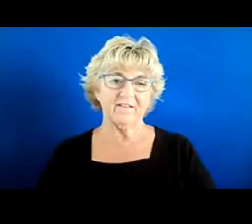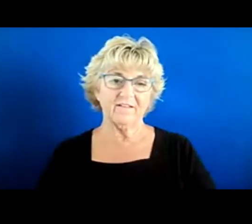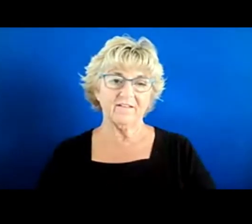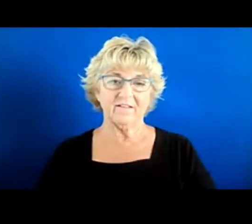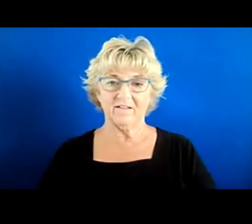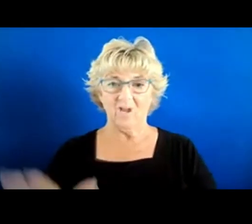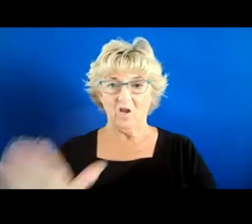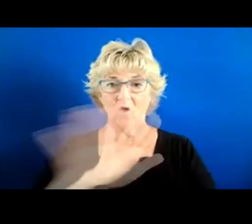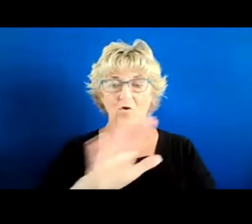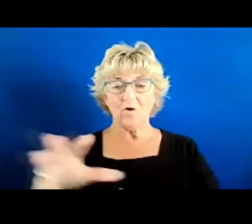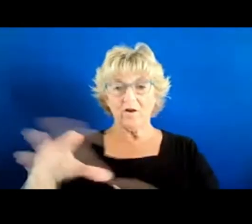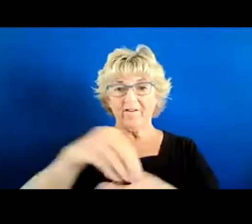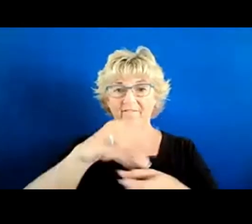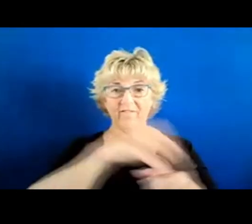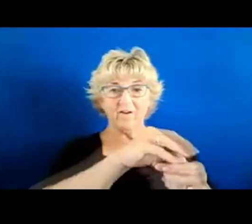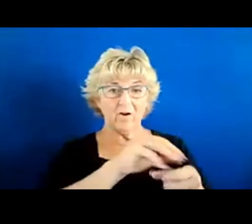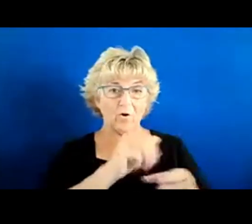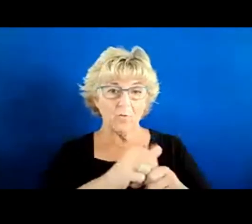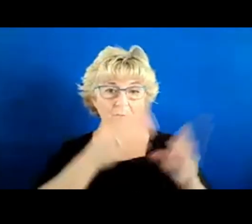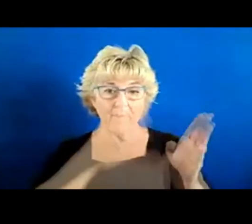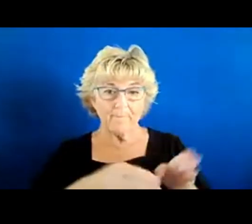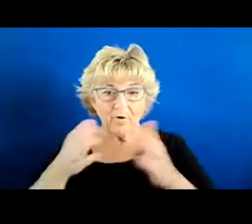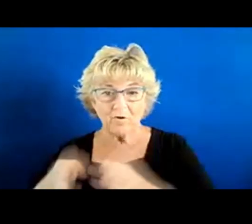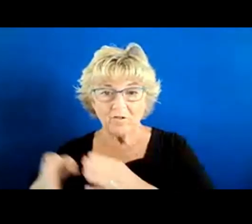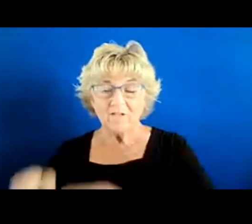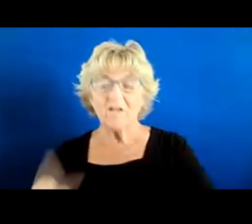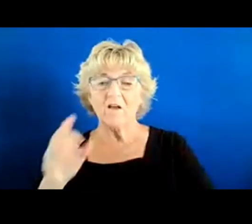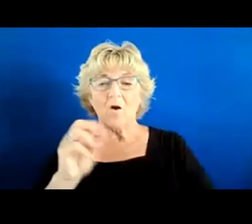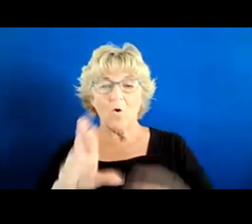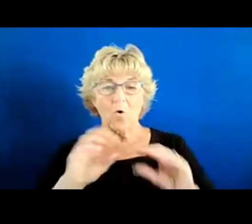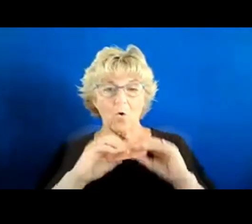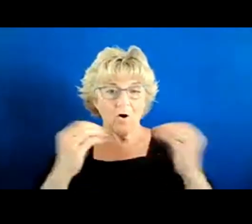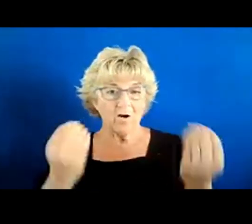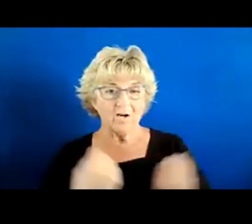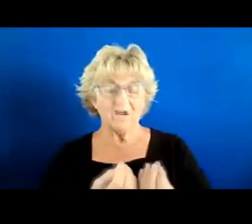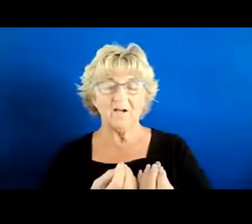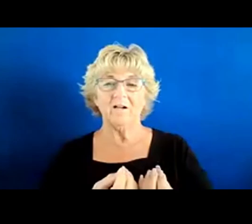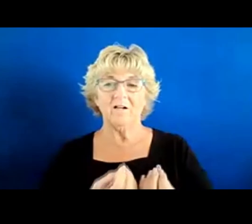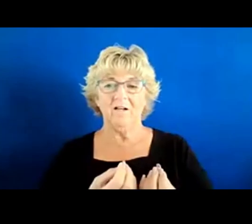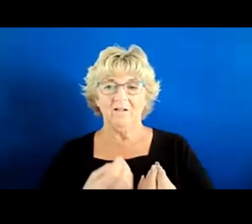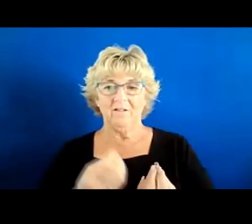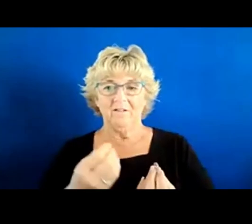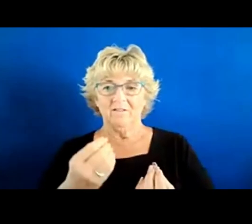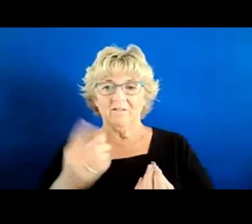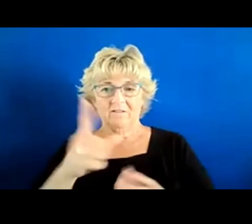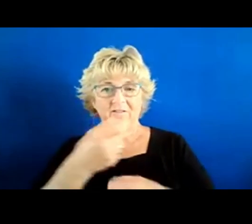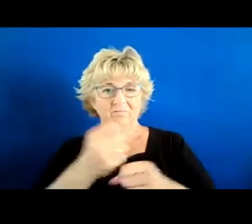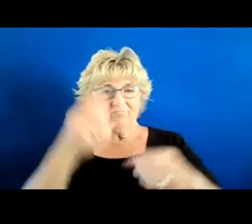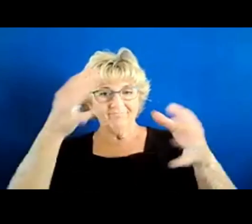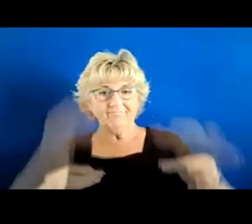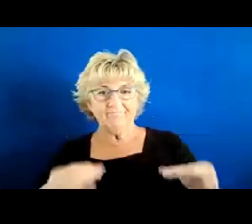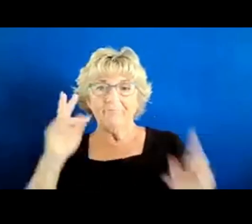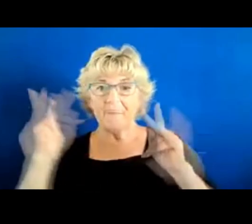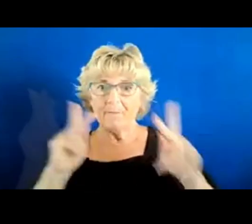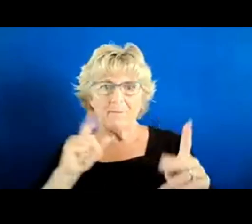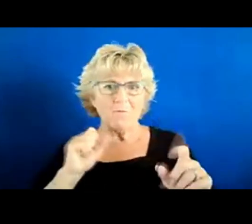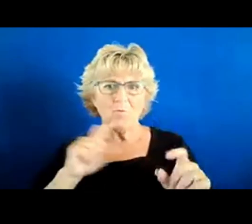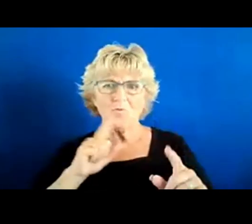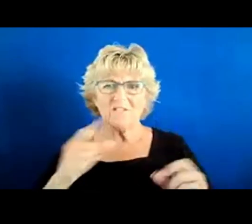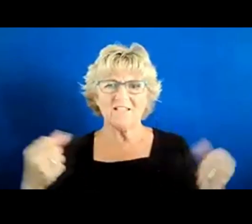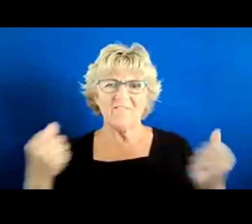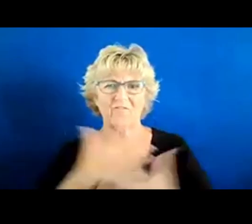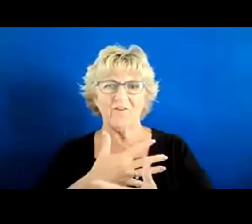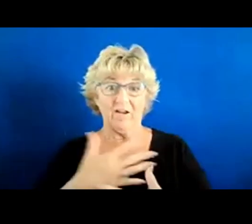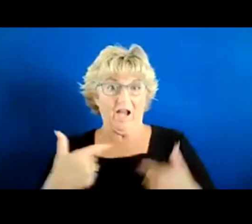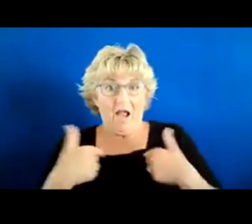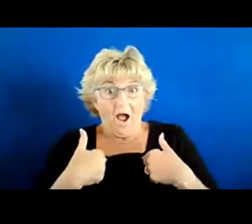engagement with any individual, with any organization. This was a moment that mattered. People were afraid. I was